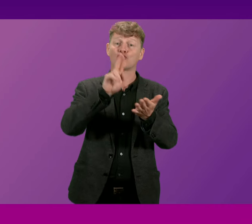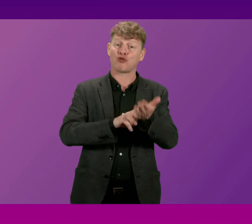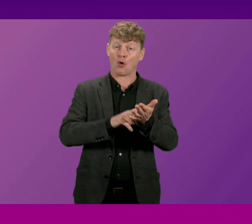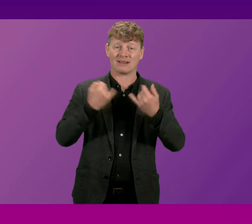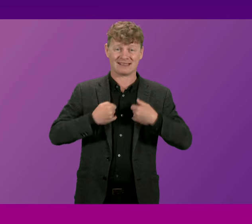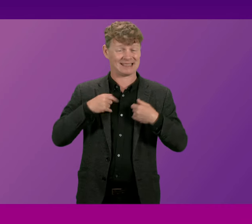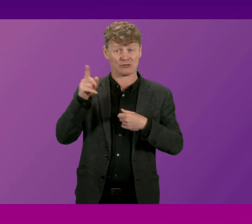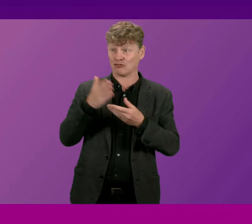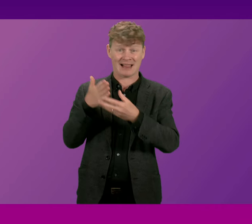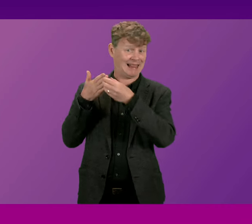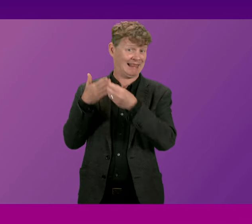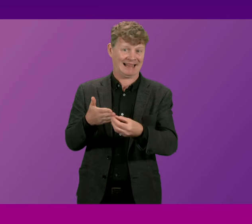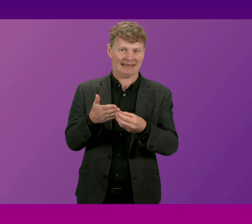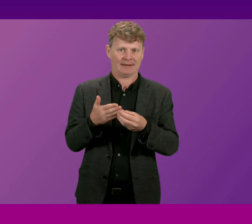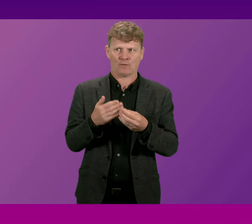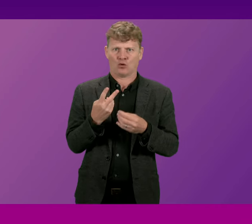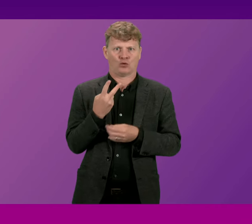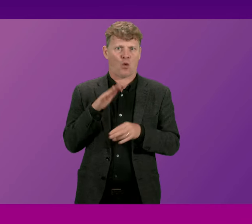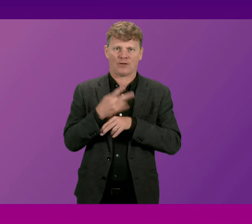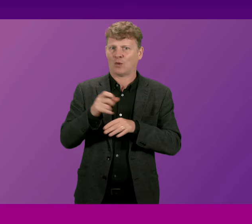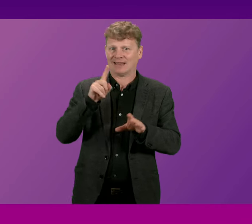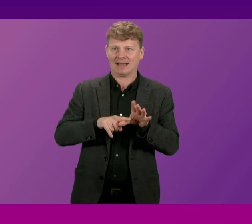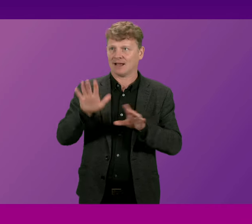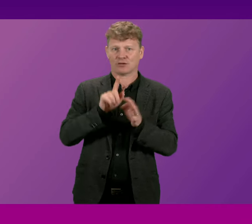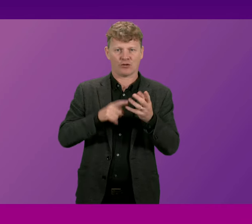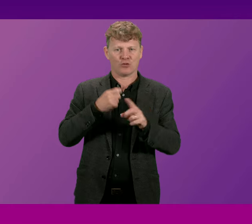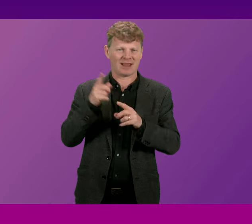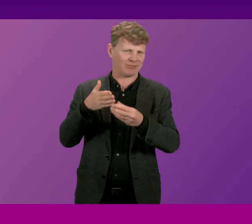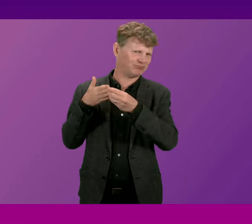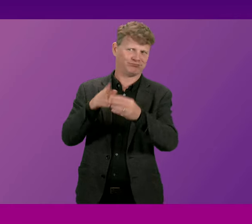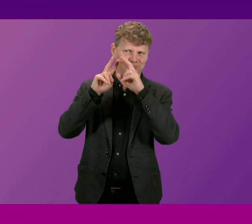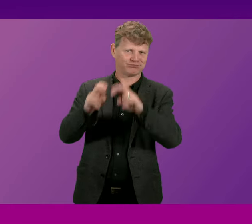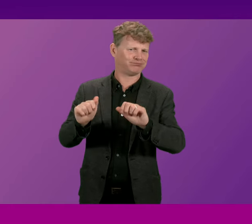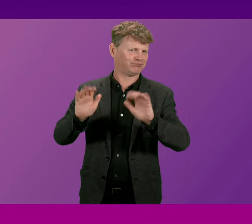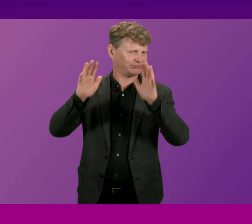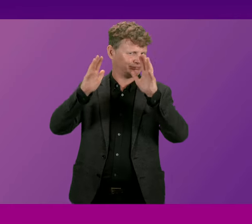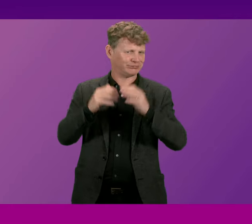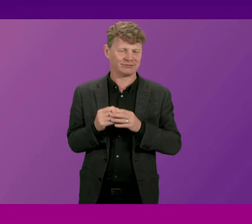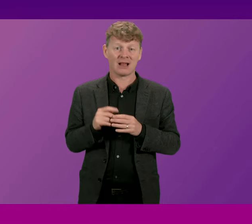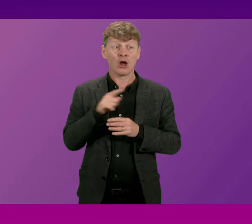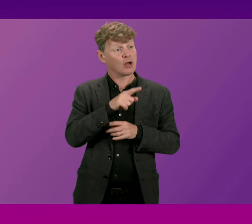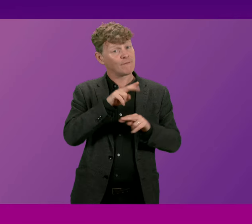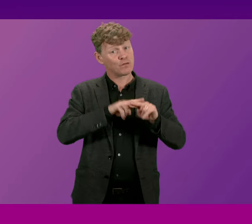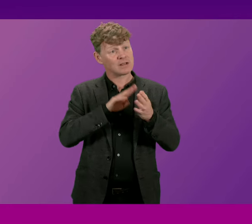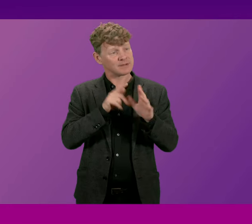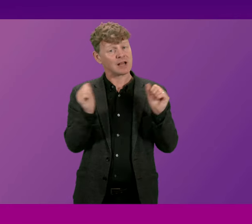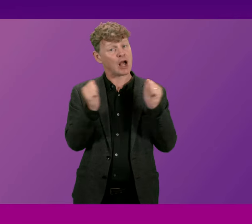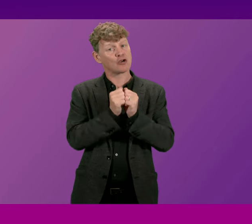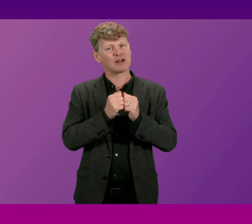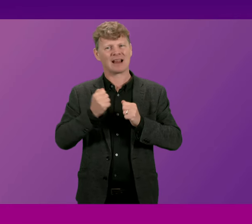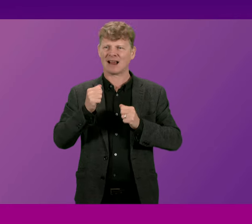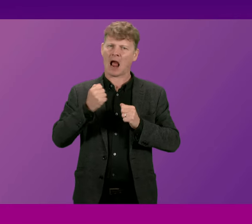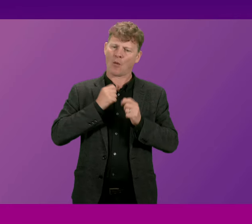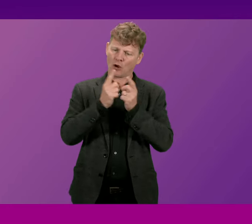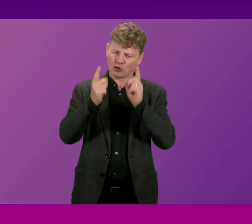in the UK for two decades I know the Parliament will want to recognise that does the First Minister agree with me that the diversity of our world leading